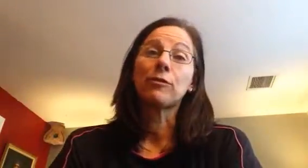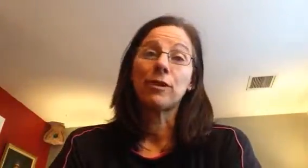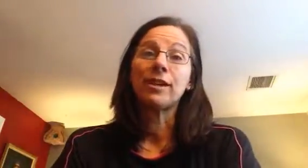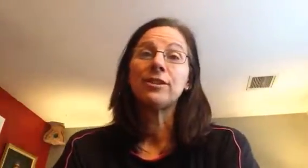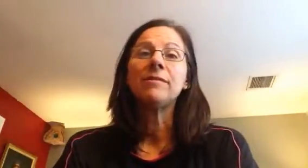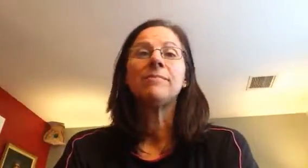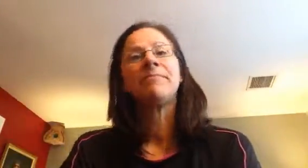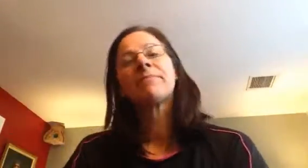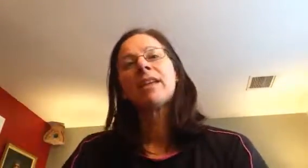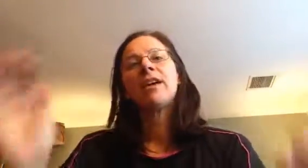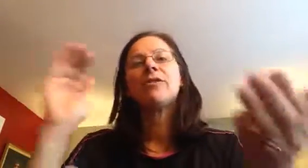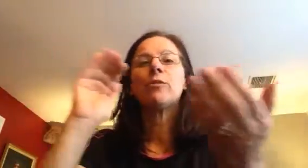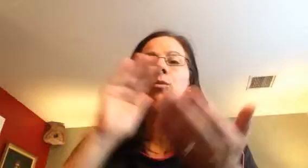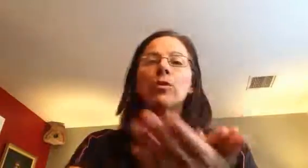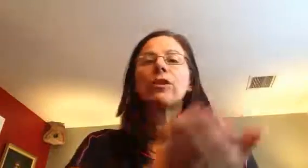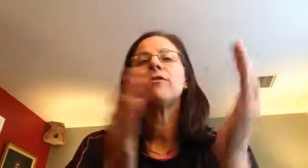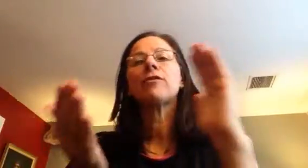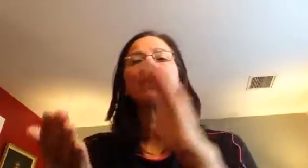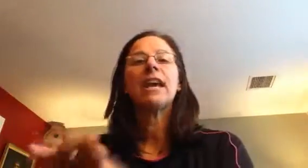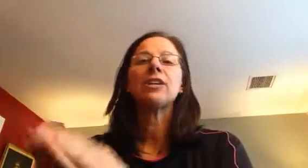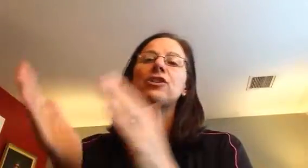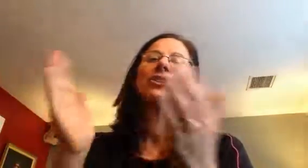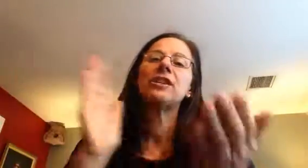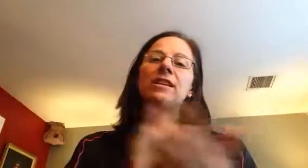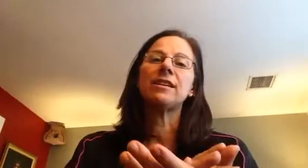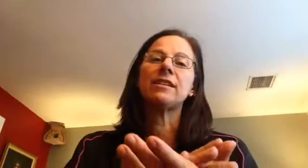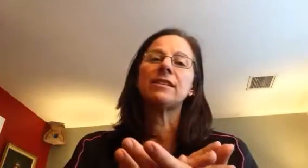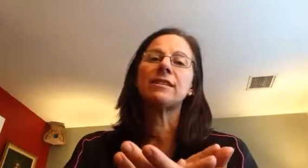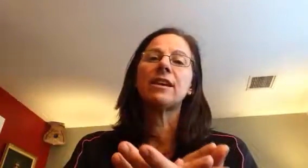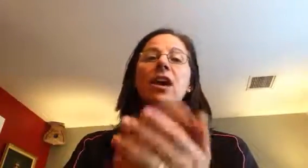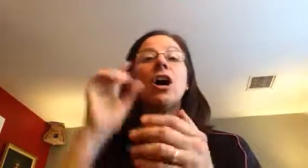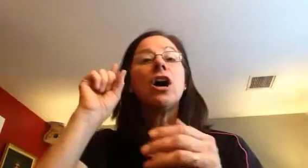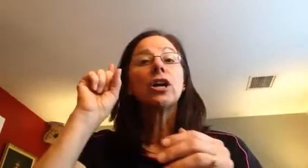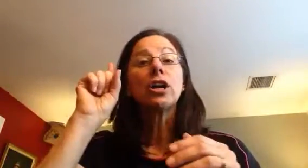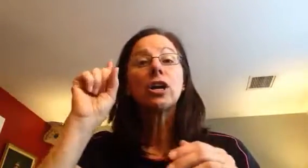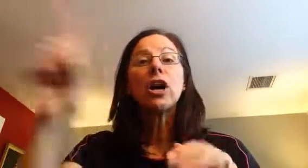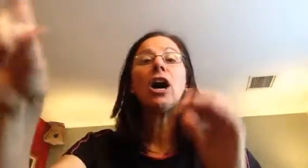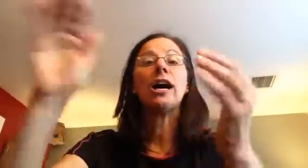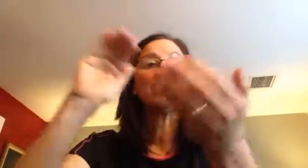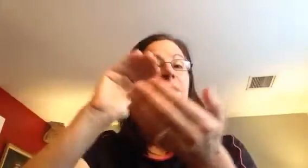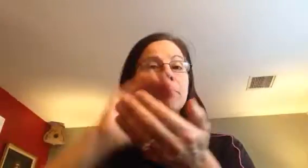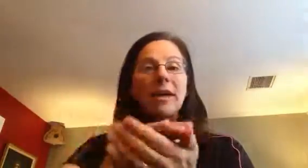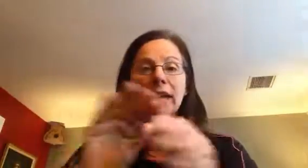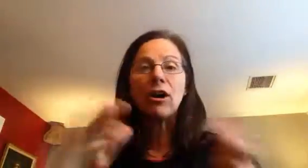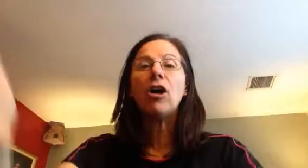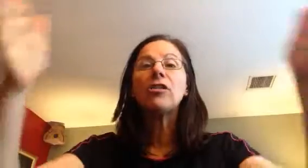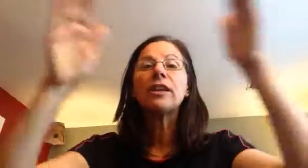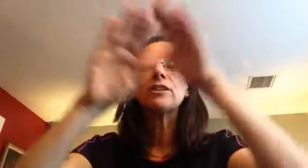of creation? The work of creation is God making all things